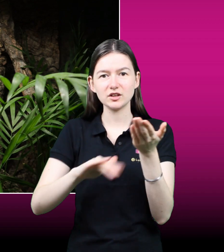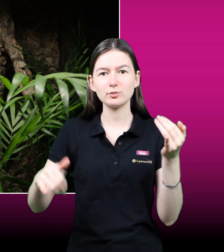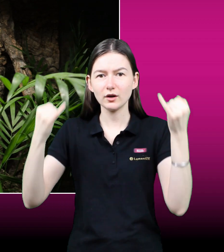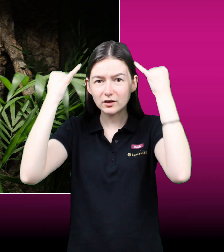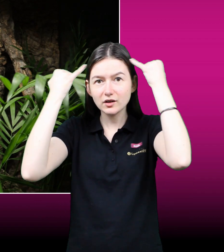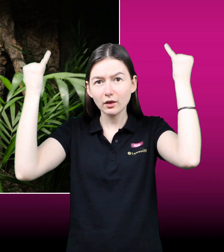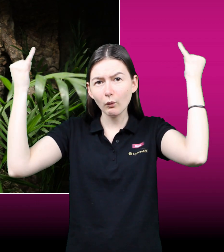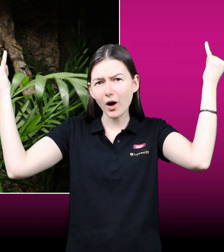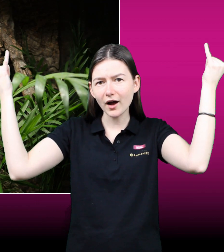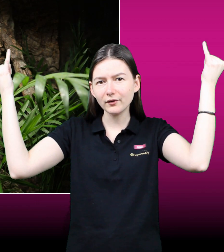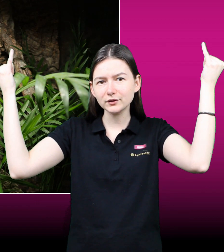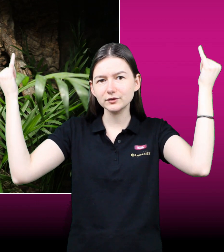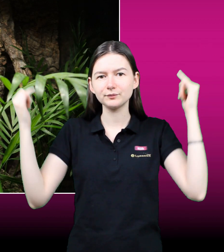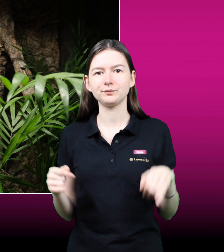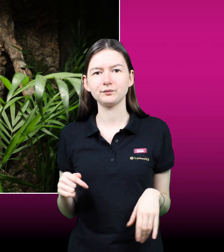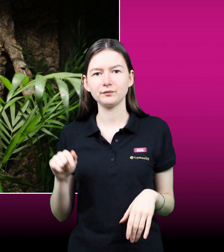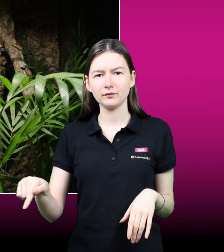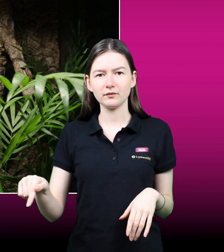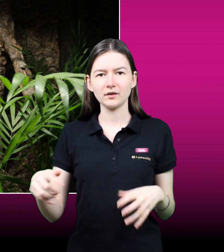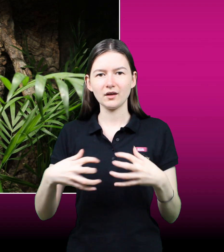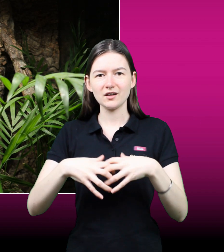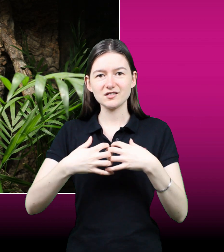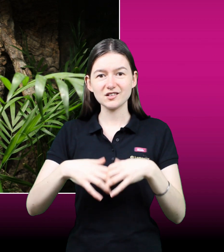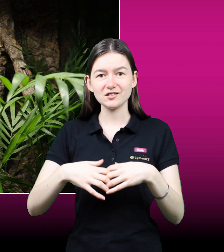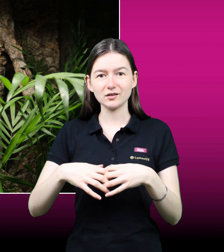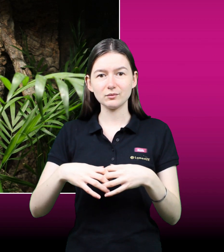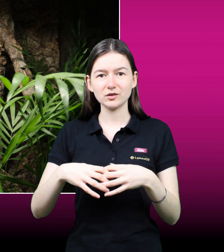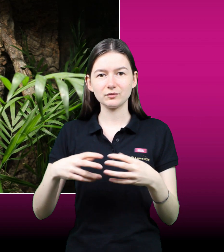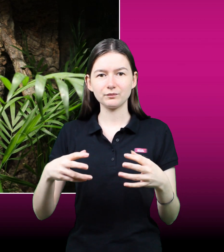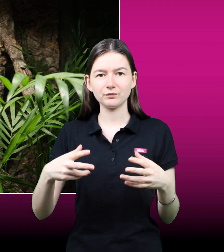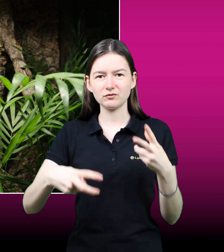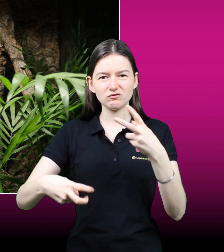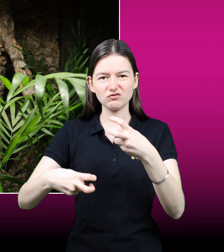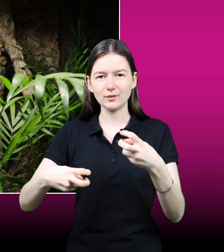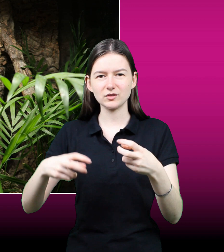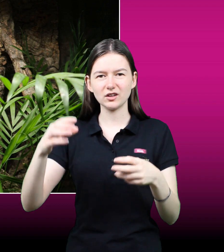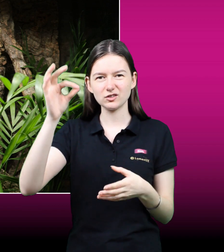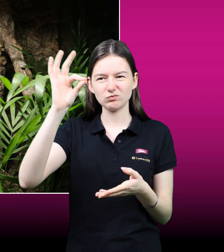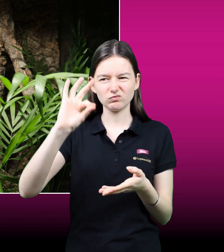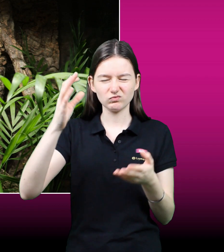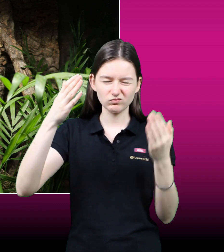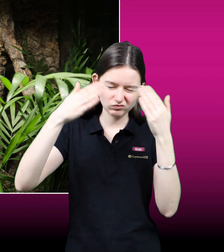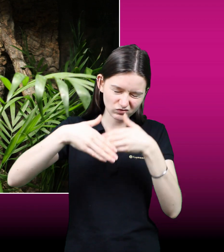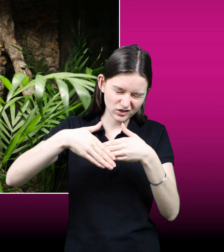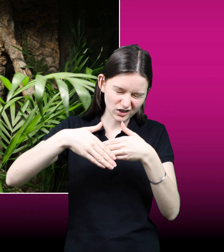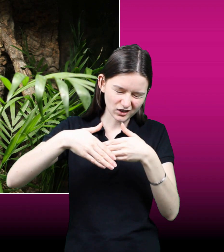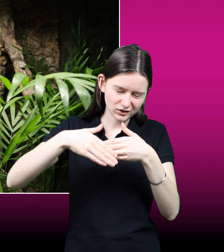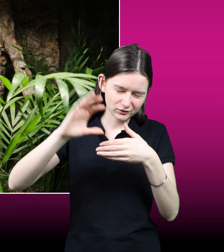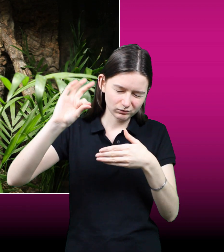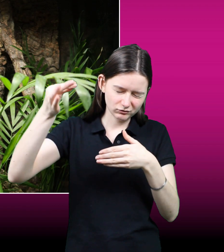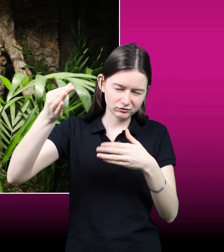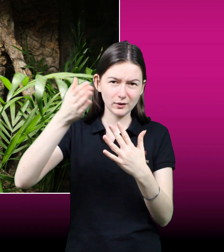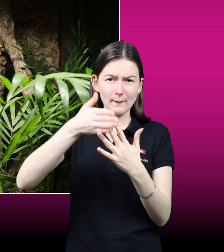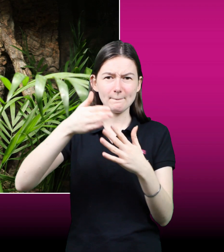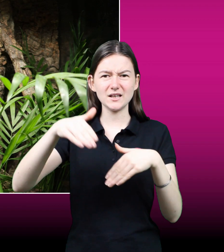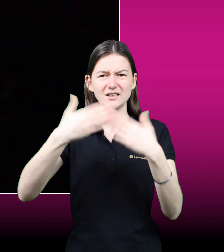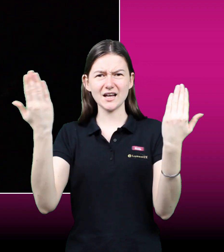that these amazing animals would experience in the wild, rather than the existing systems that take reptiles from total